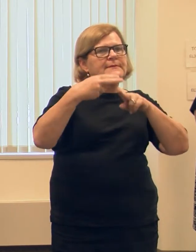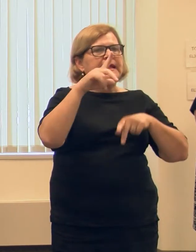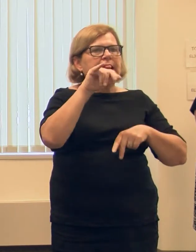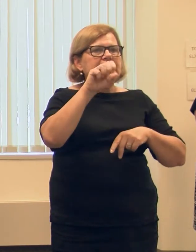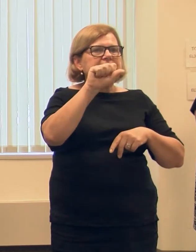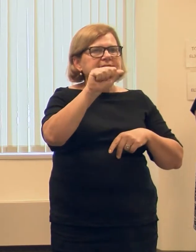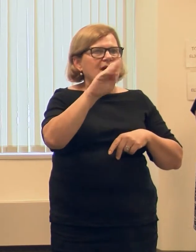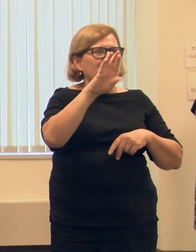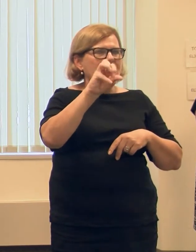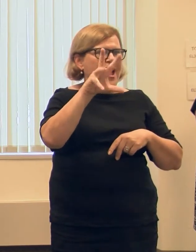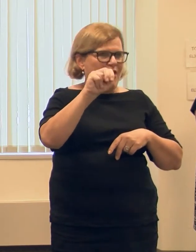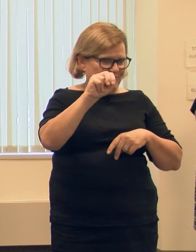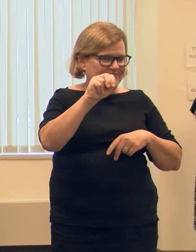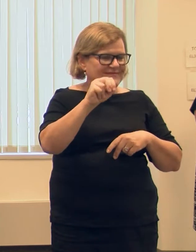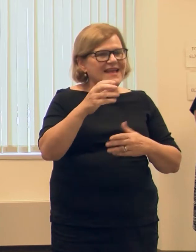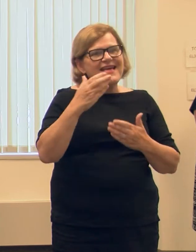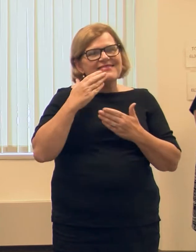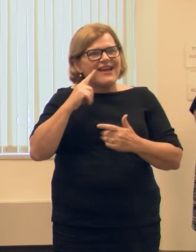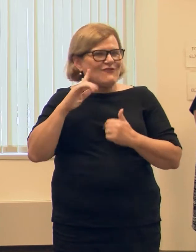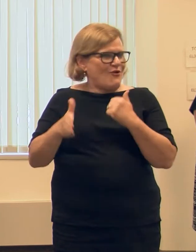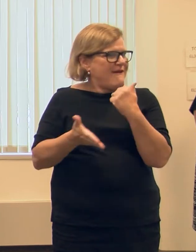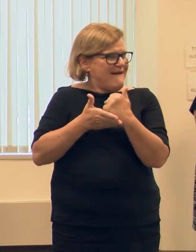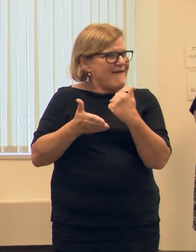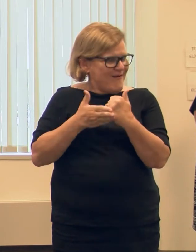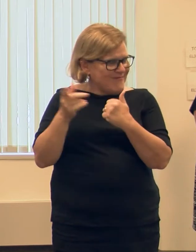I thank you, Lisa, for all of your help with this.